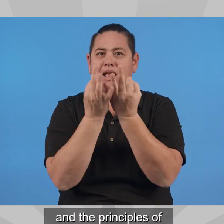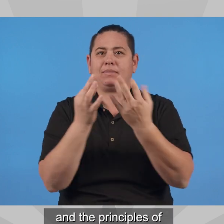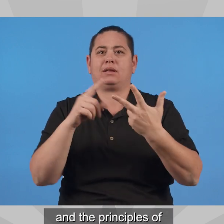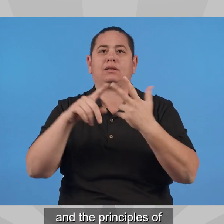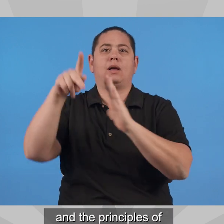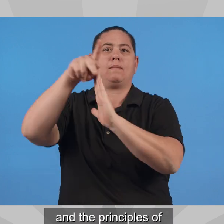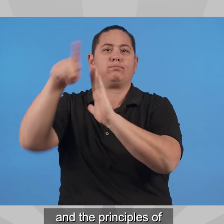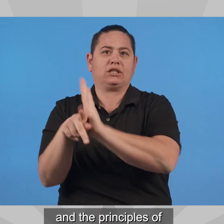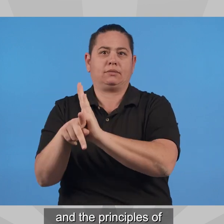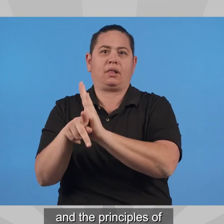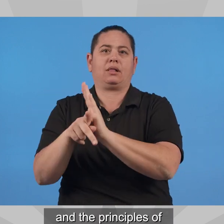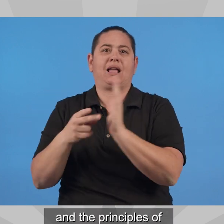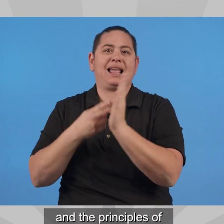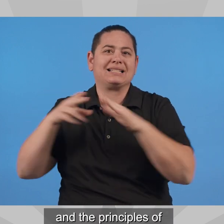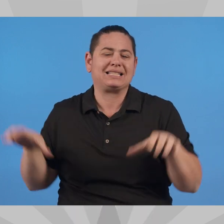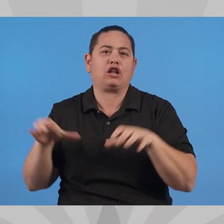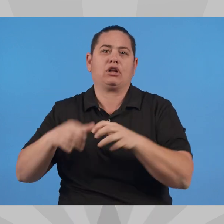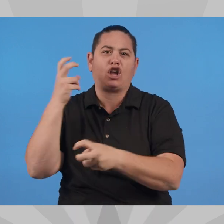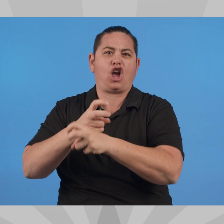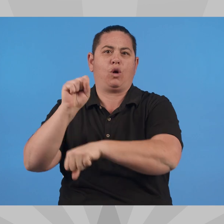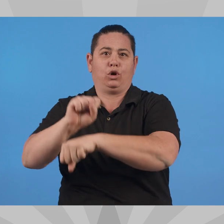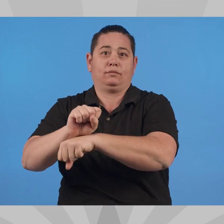principles of integrity and hard work.